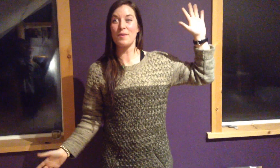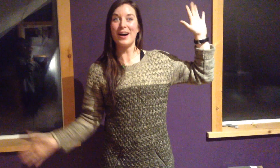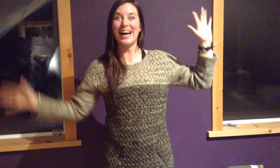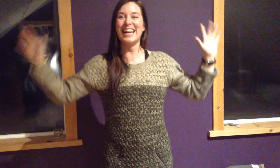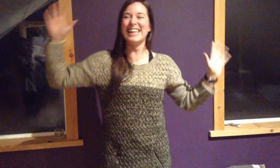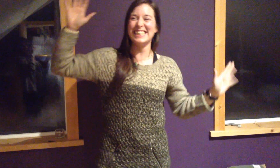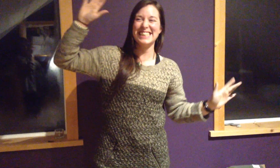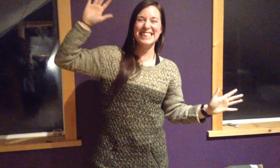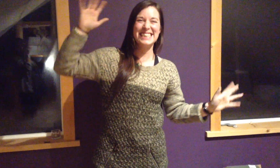one.